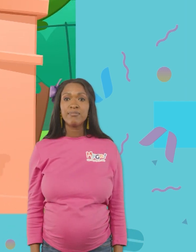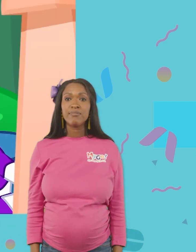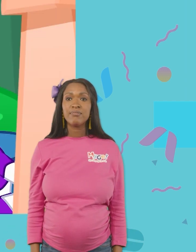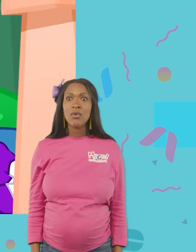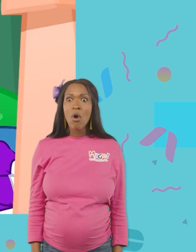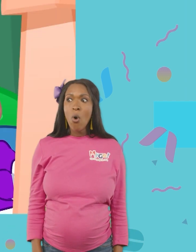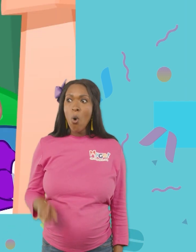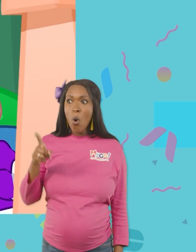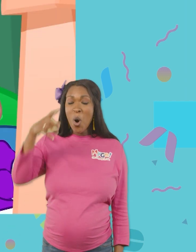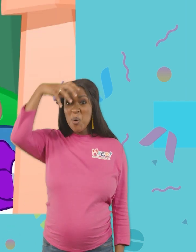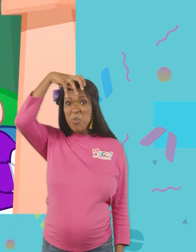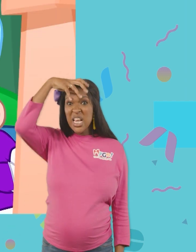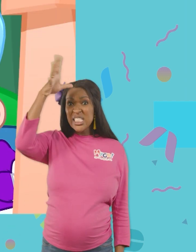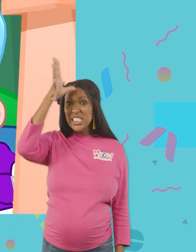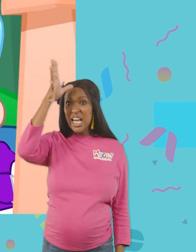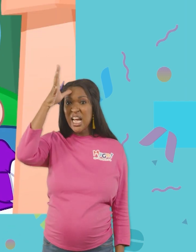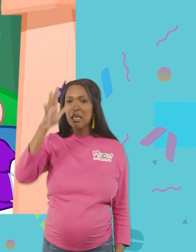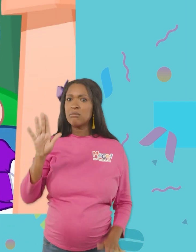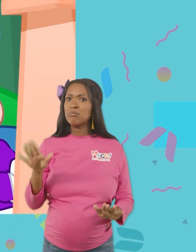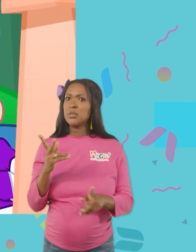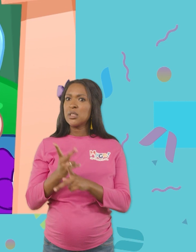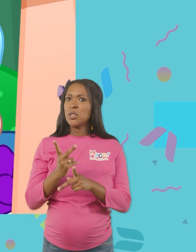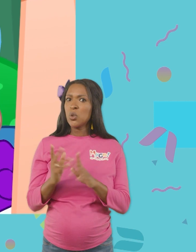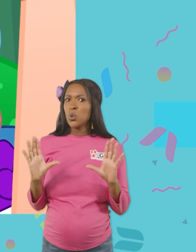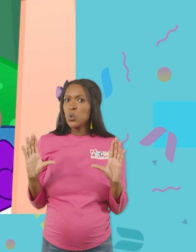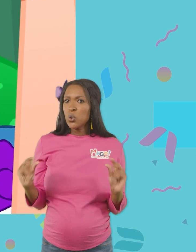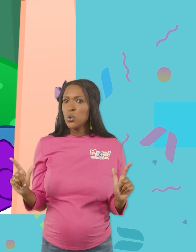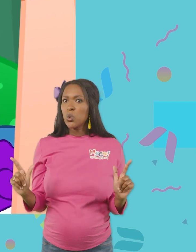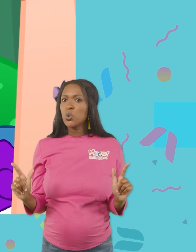Oh, no. It's Mila's dad. Play it cool, yawn.